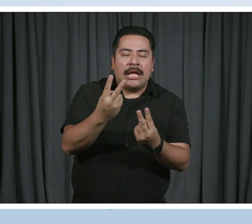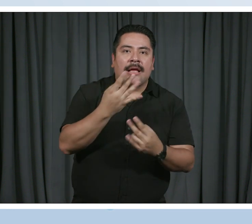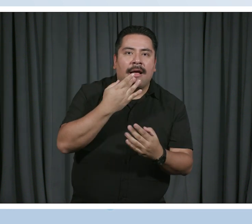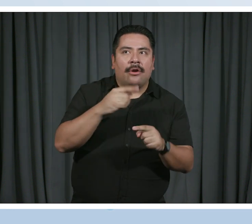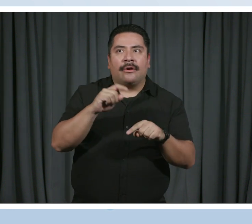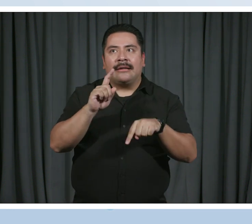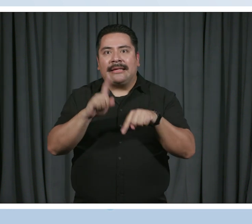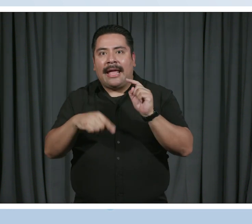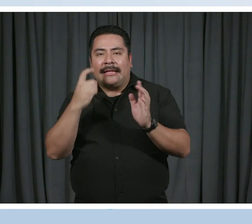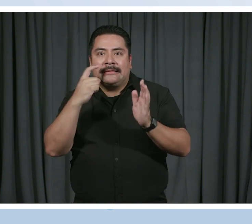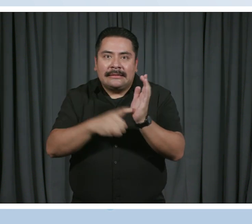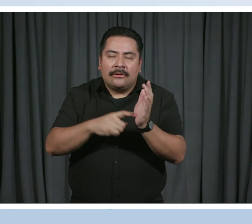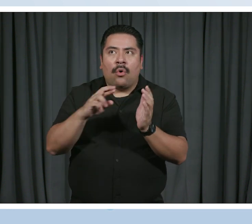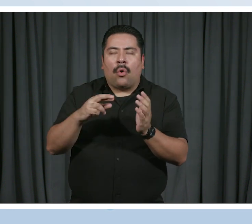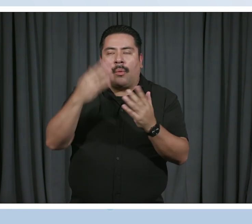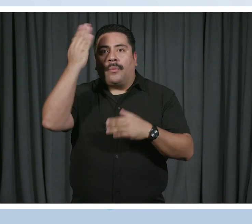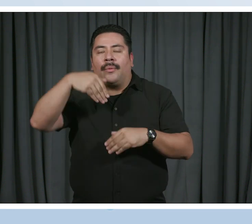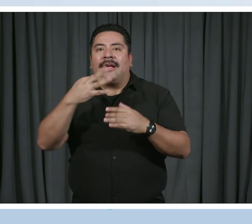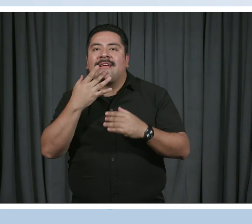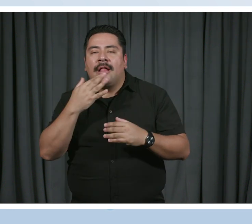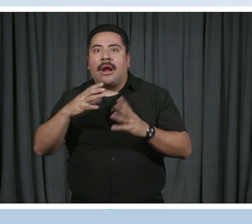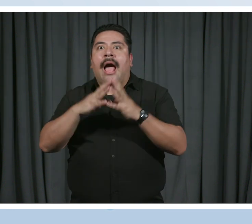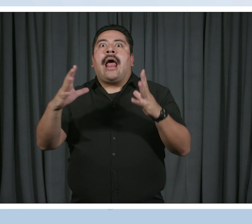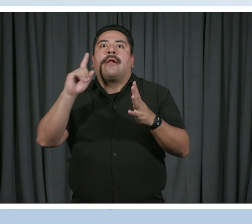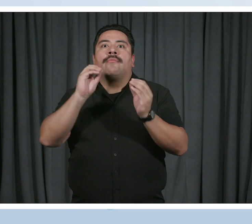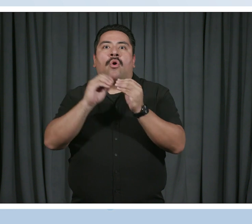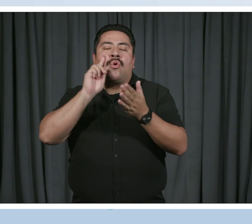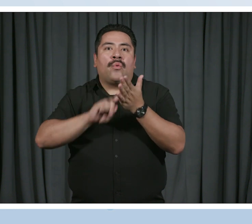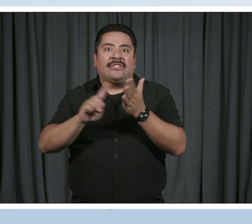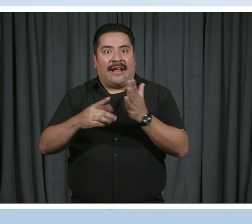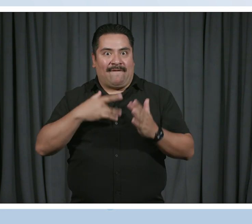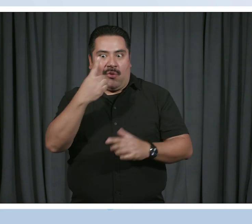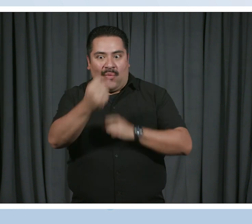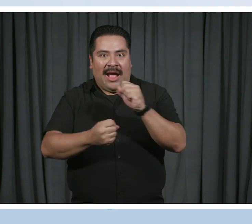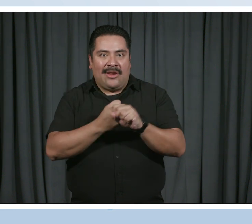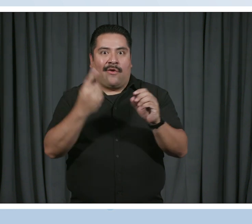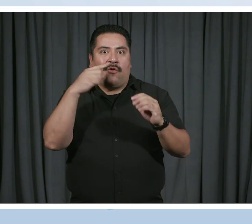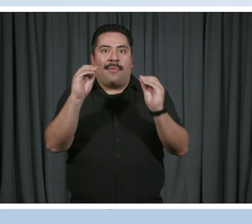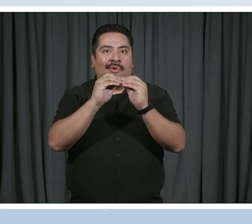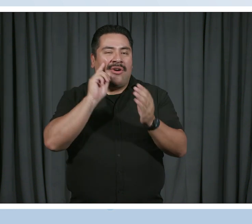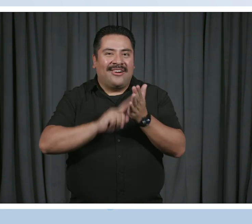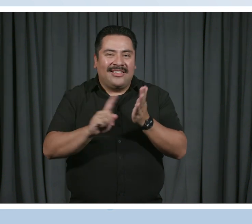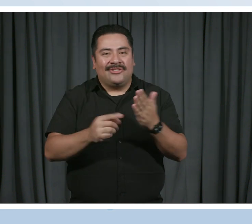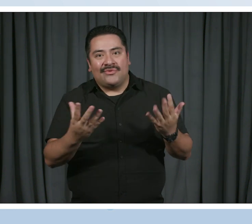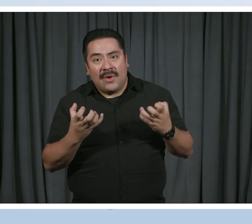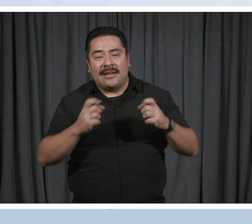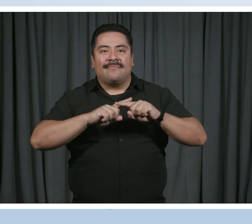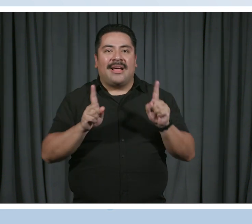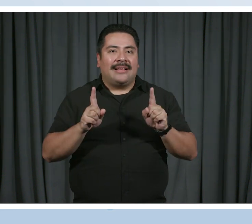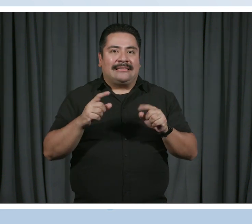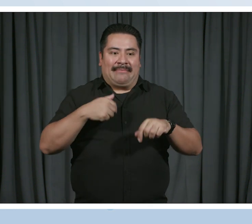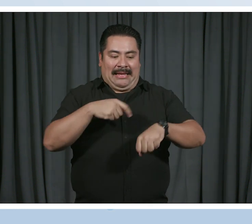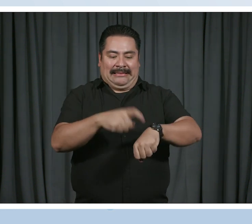there's a lot of research. I felt like I probably could have spent a whole year doing more research. Um, but the